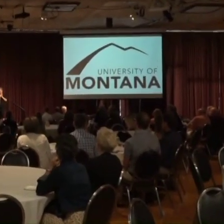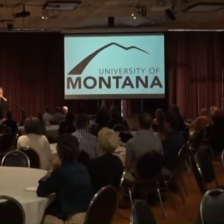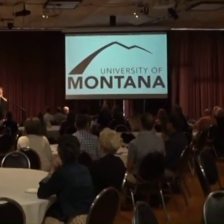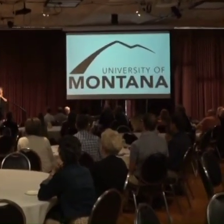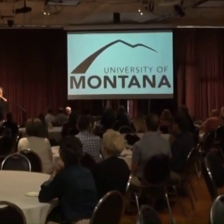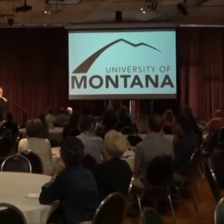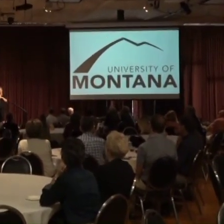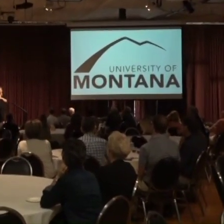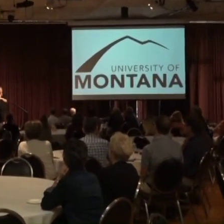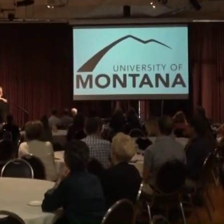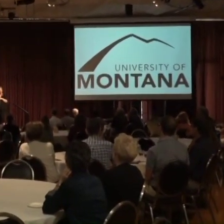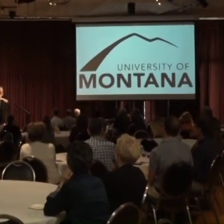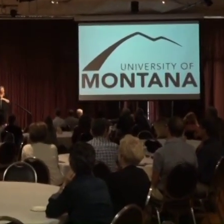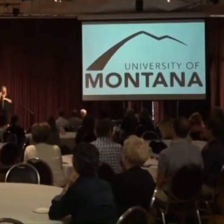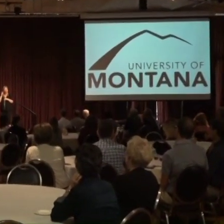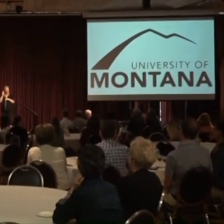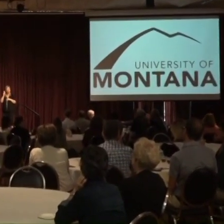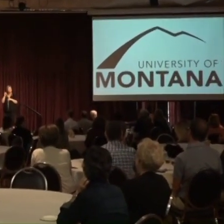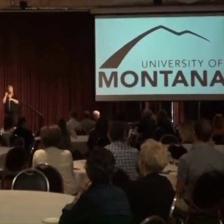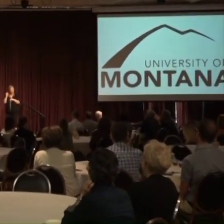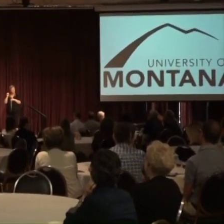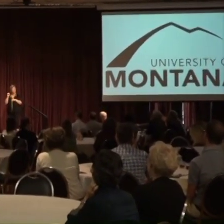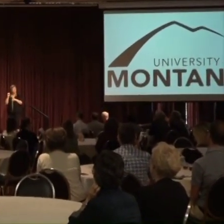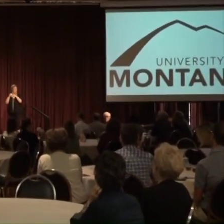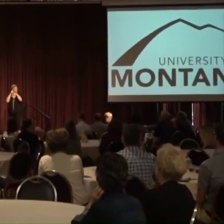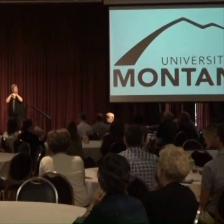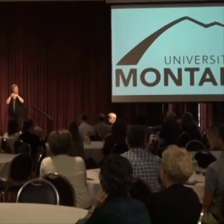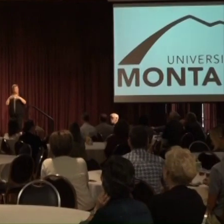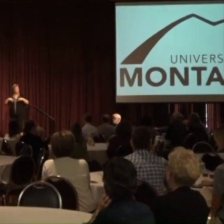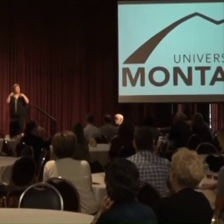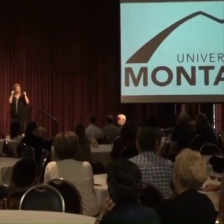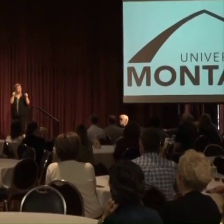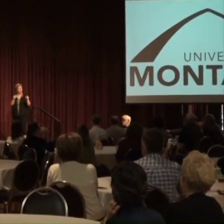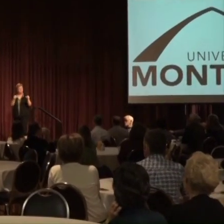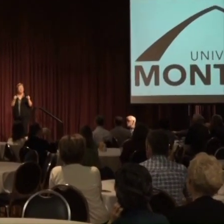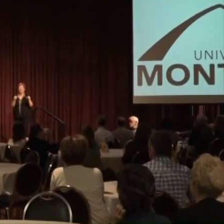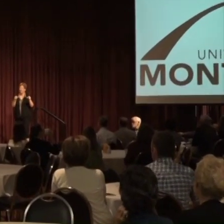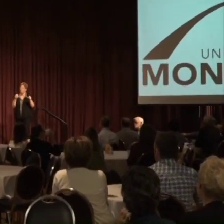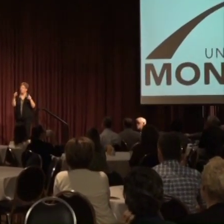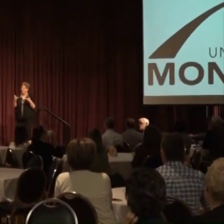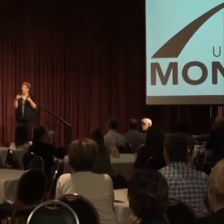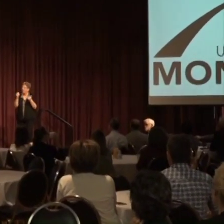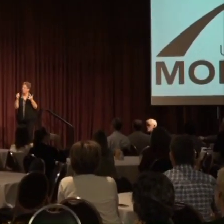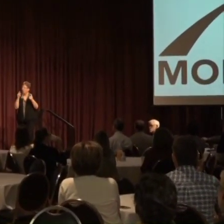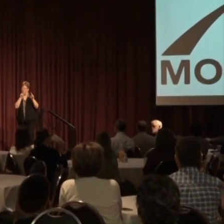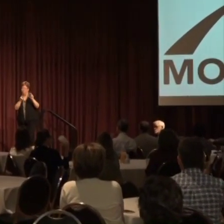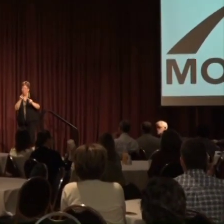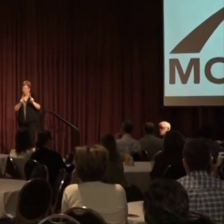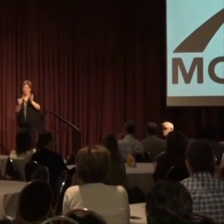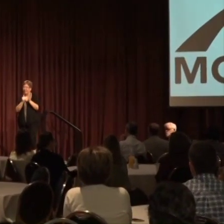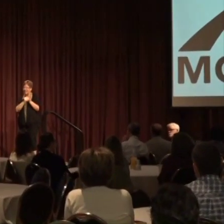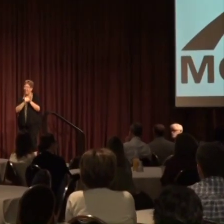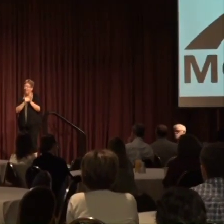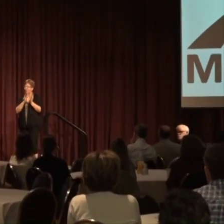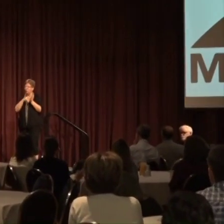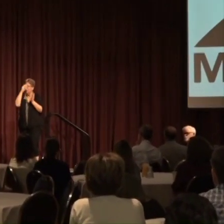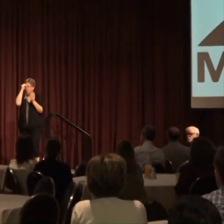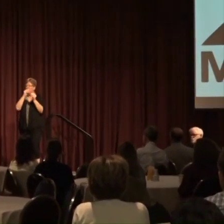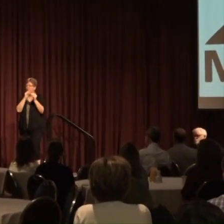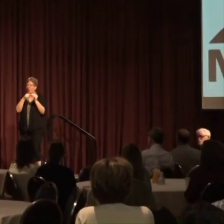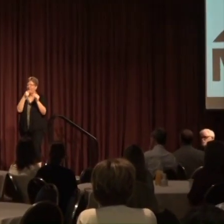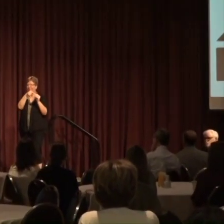provost website for the first time this year And I invite you all to visit this site to learn more about these distinguished